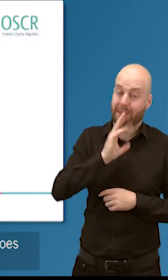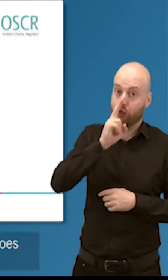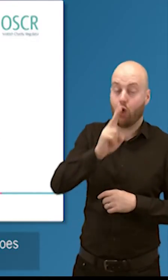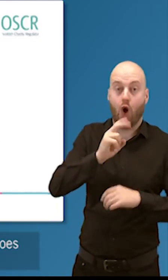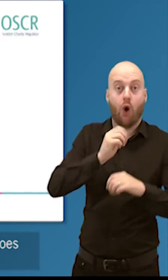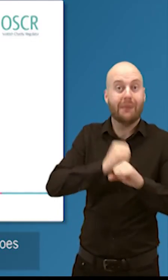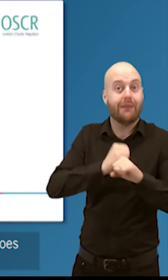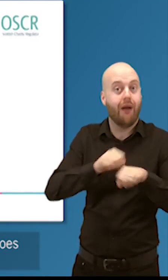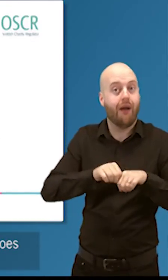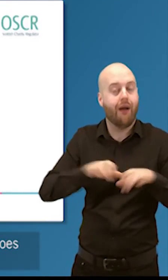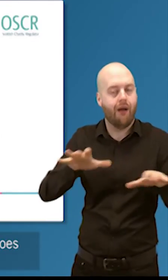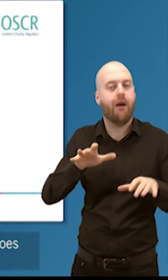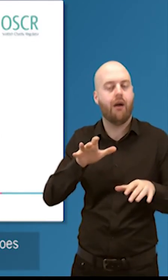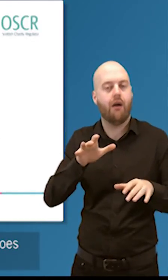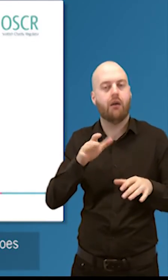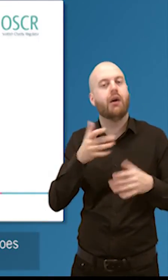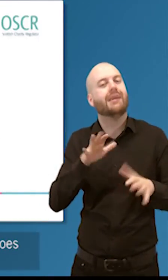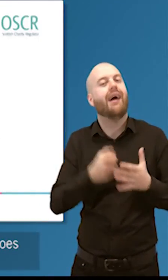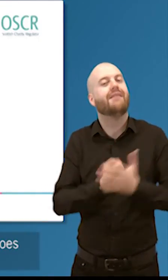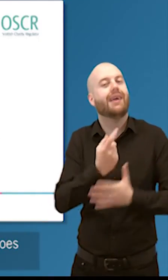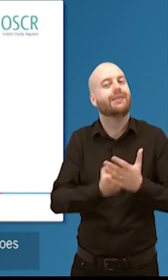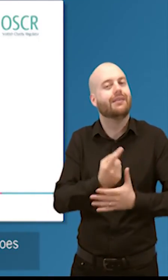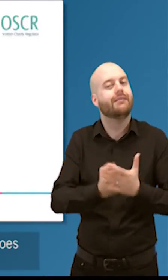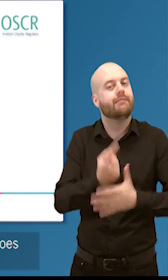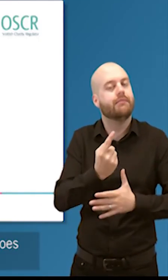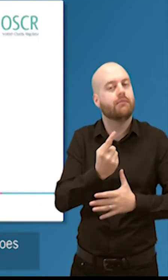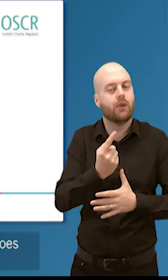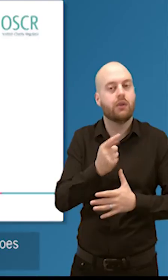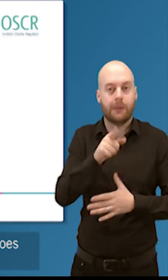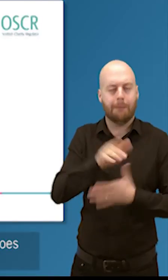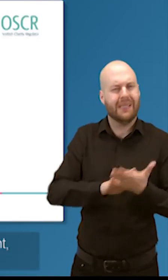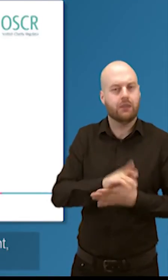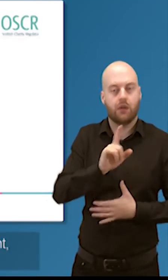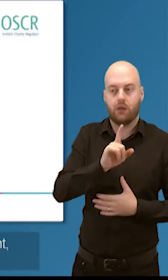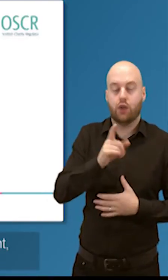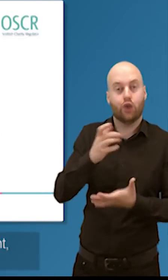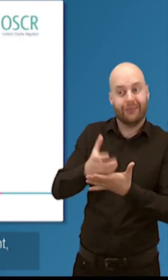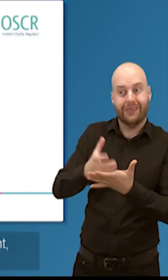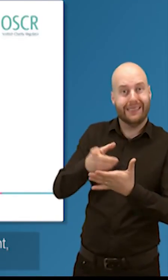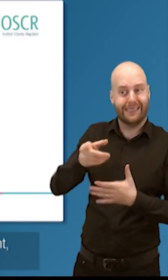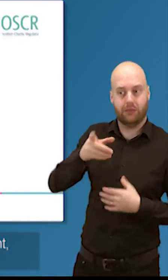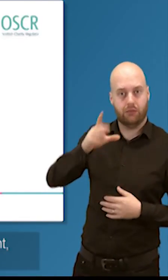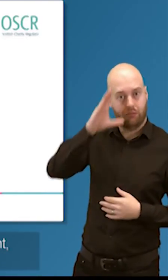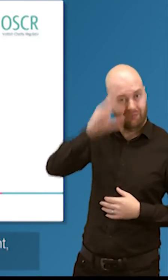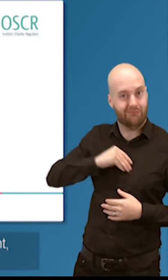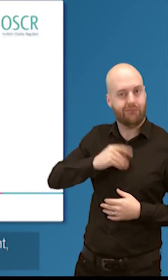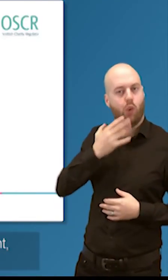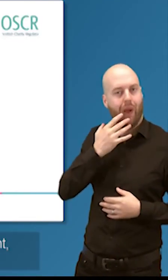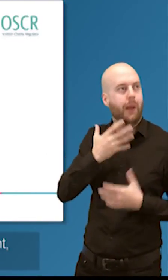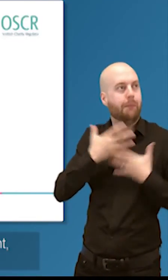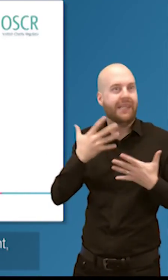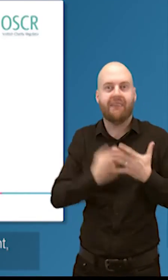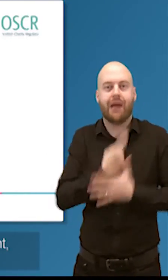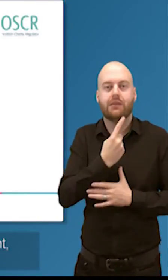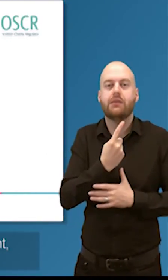if something goes wrong in the charity that you're involved in and you're thinking this is something significant